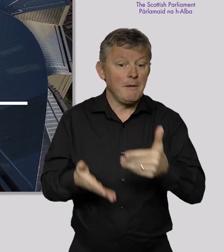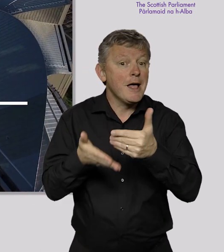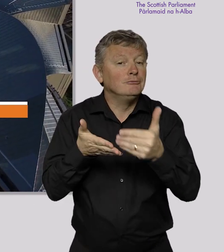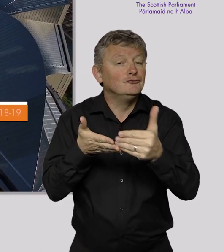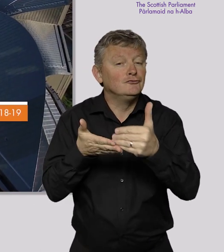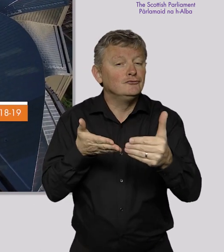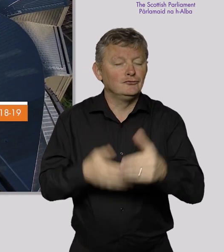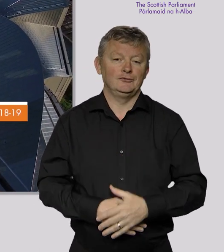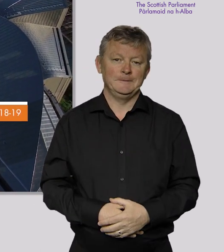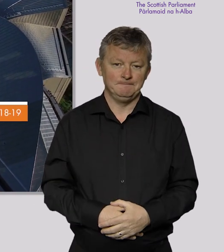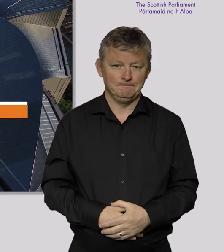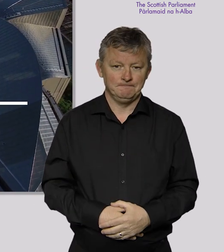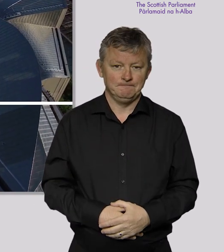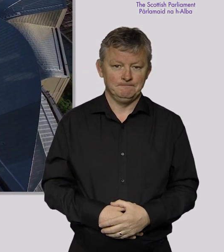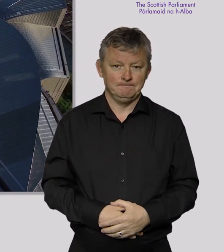Languages